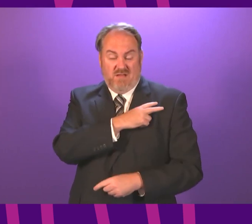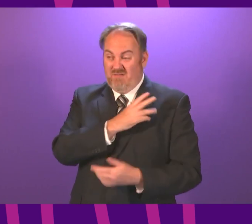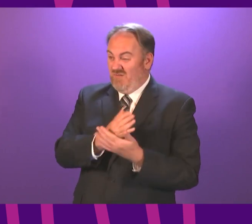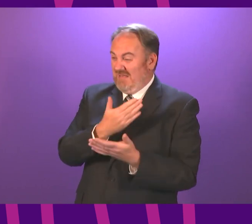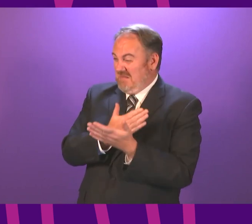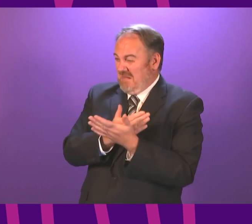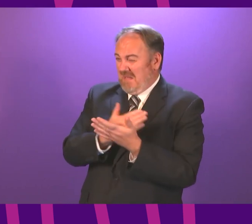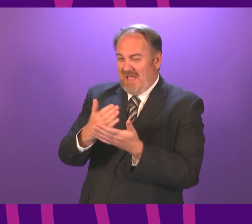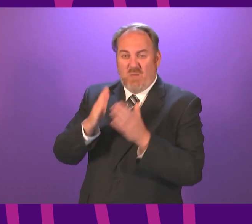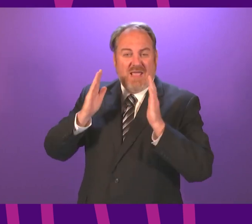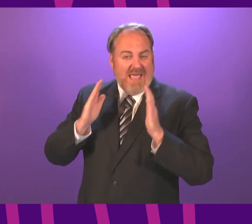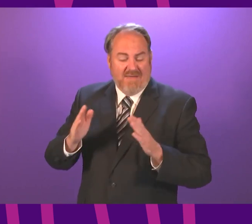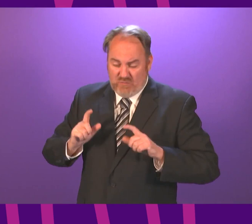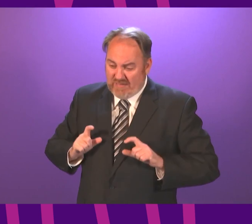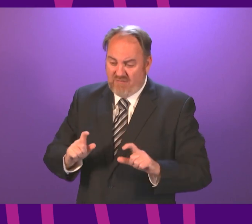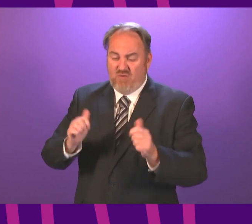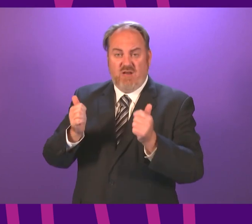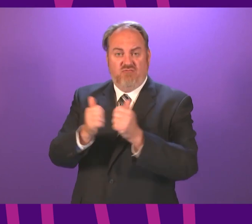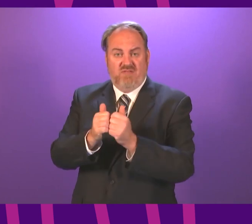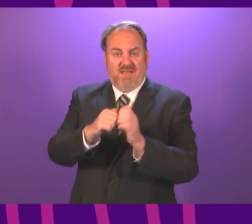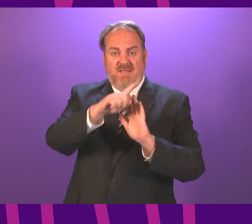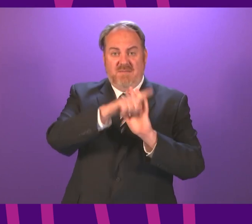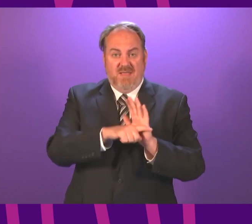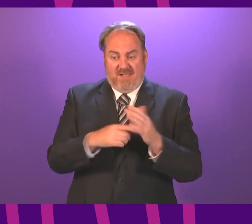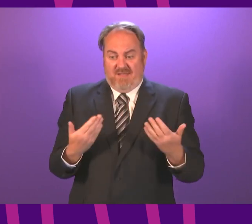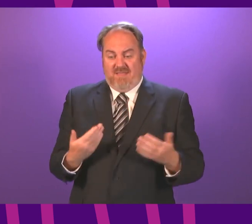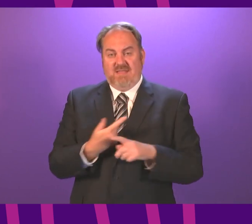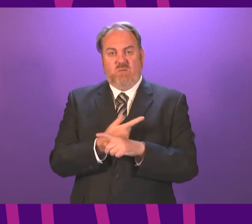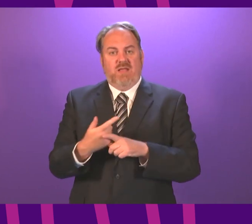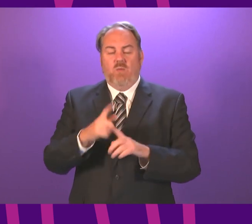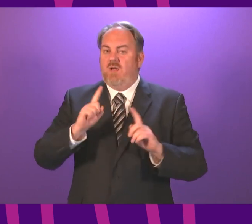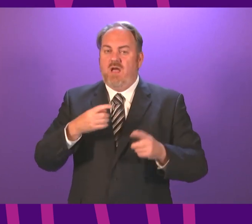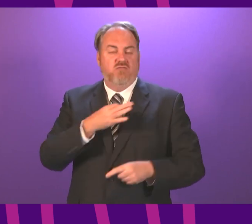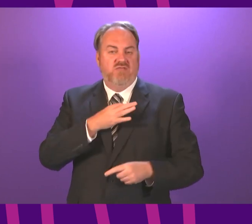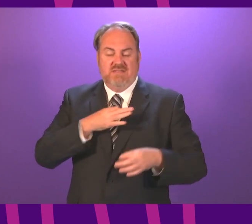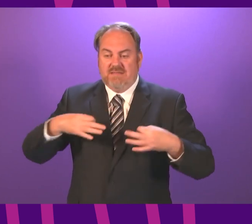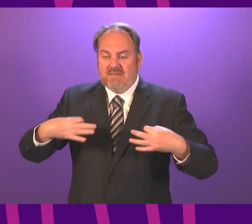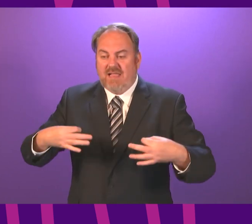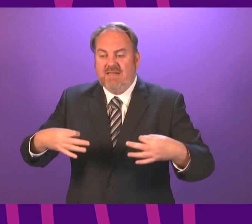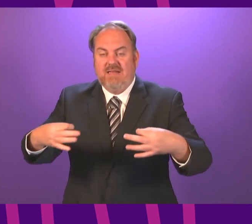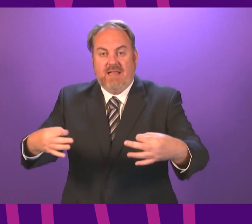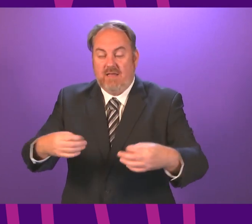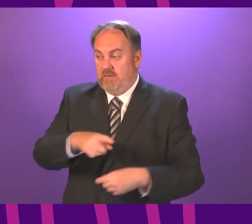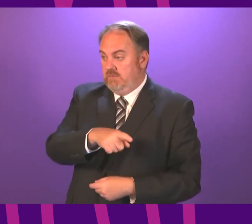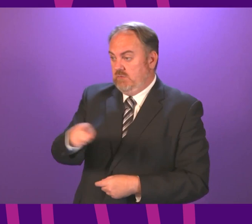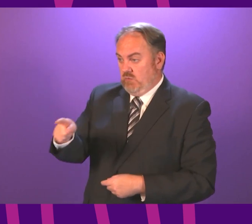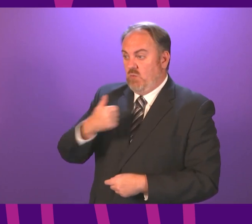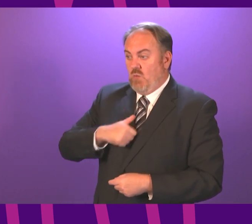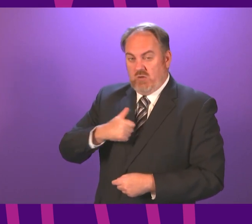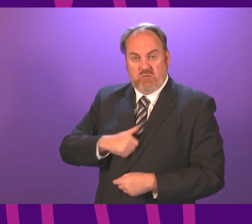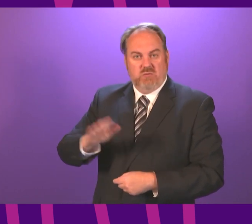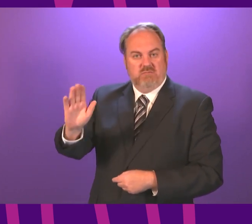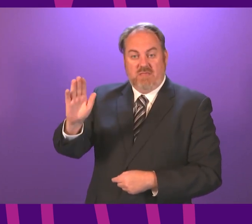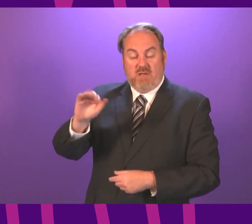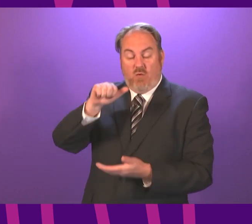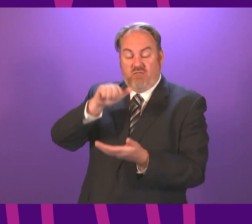why we must progress with this bill this week. To leave everything else to chance, as others would propose, would not be a prudent